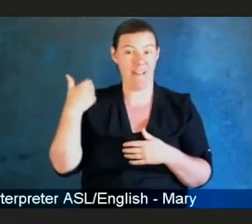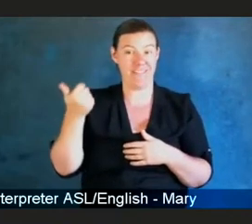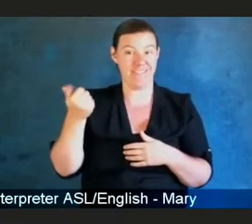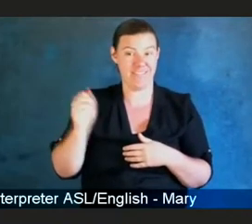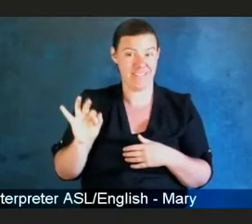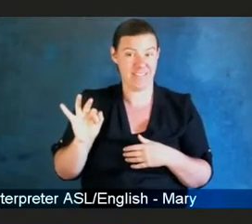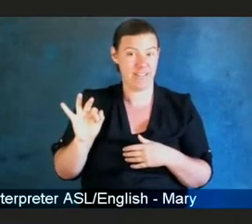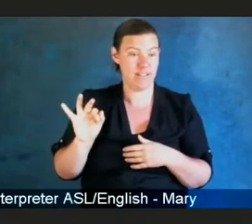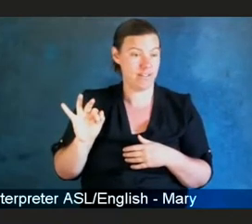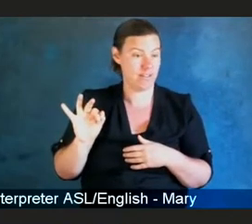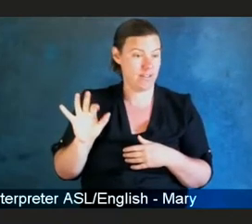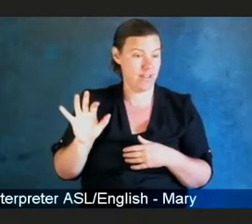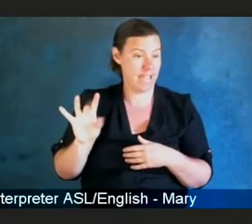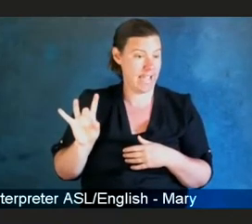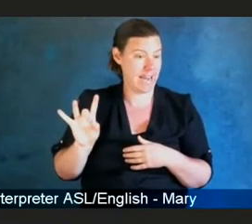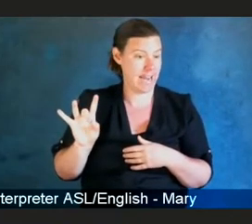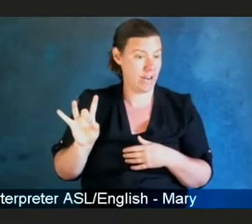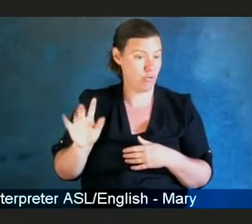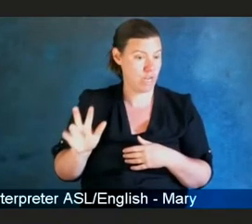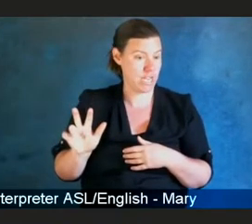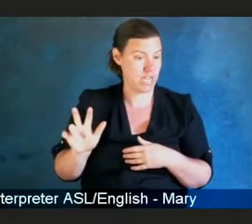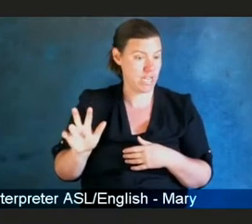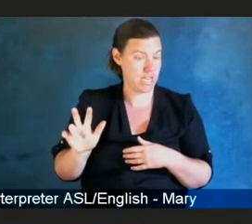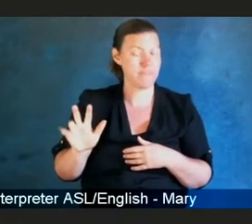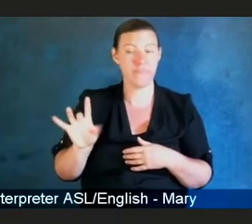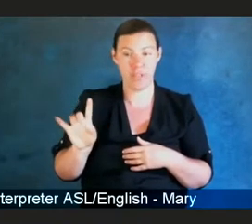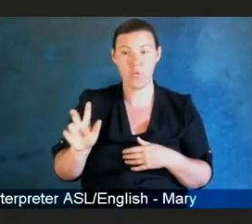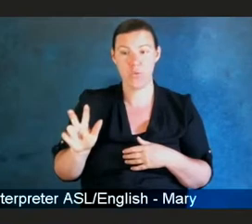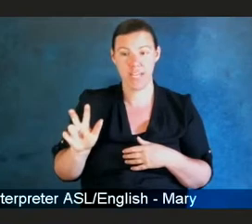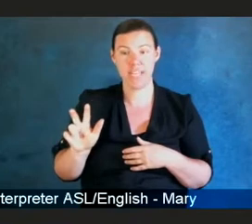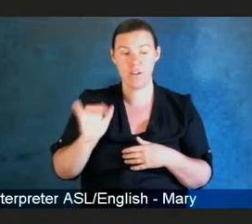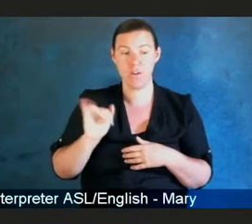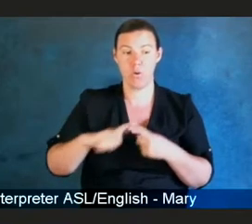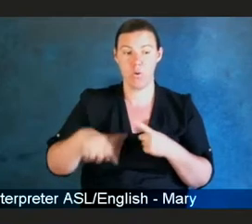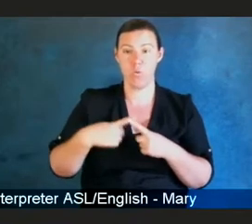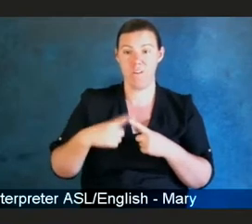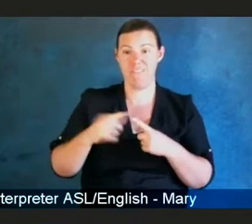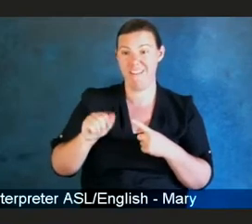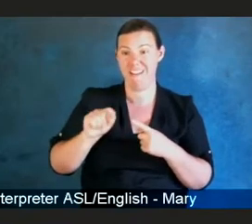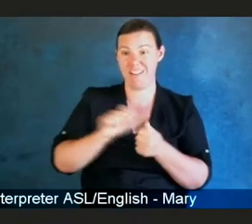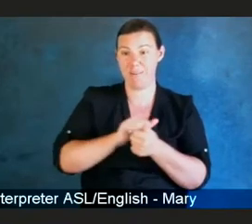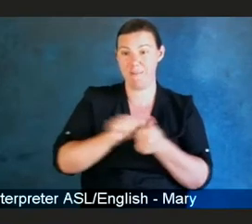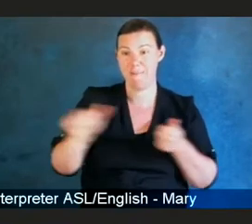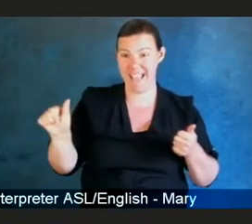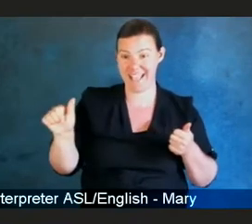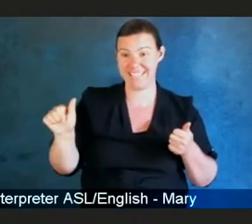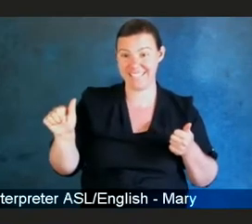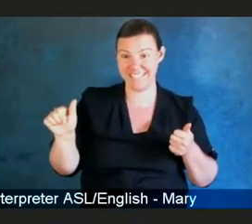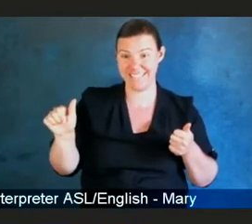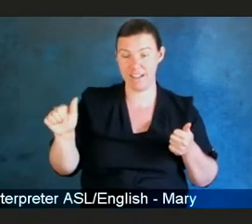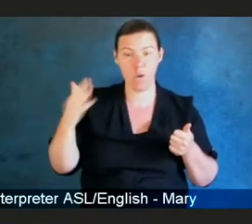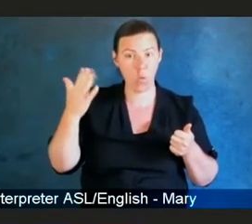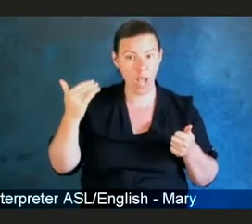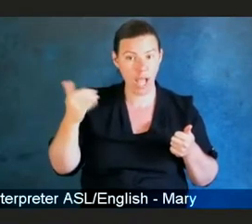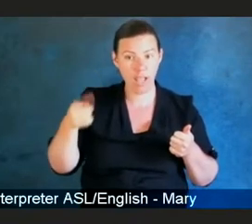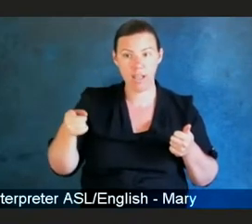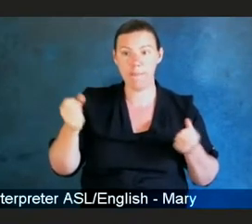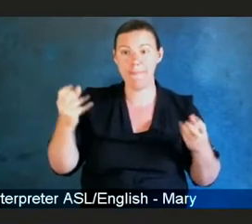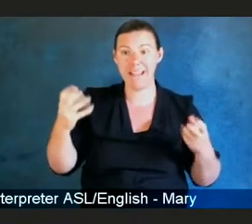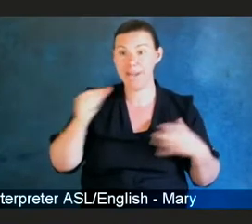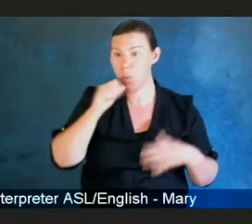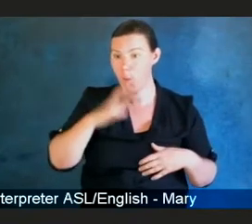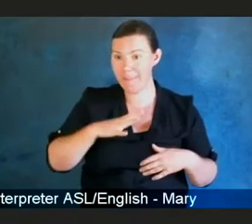passed, in part because congressional women pushed to get more women